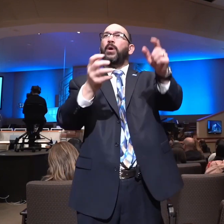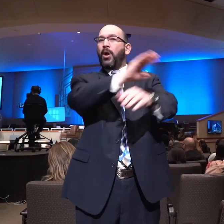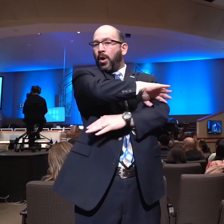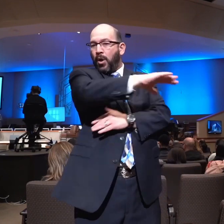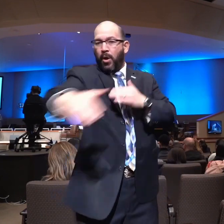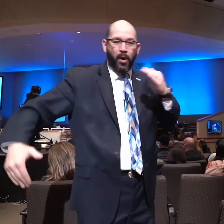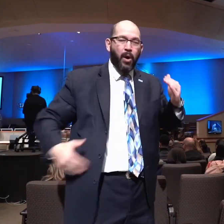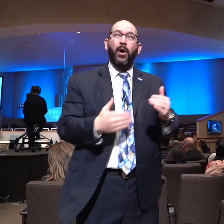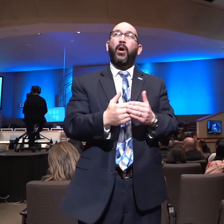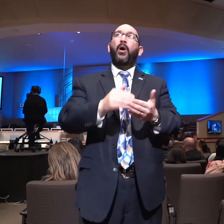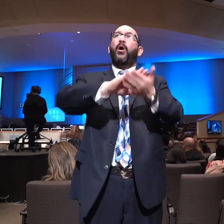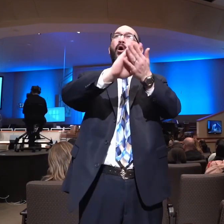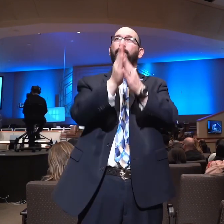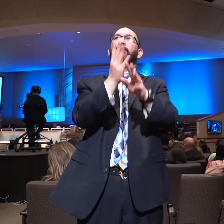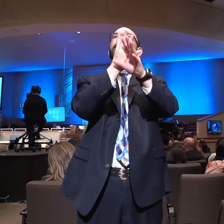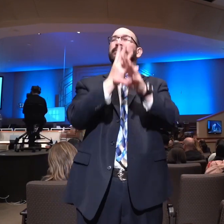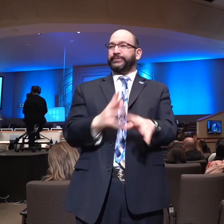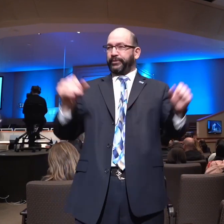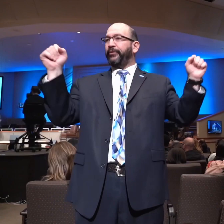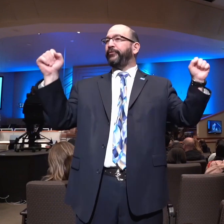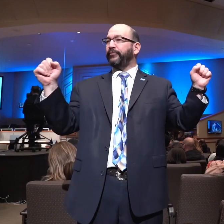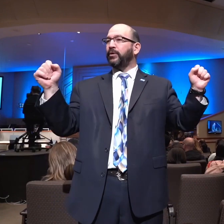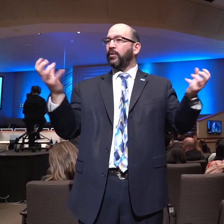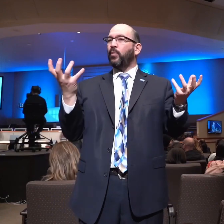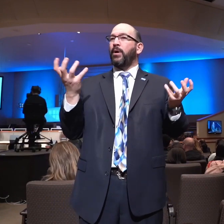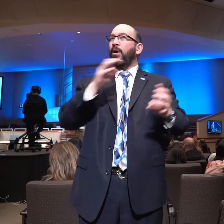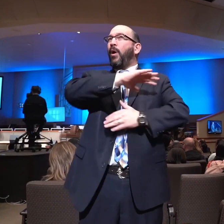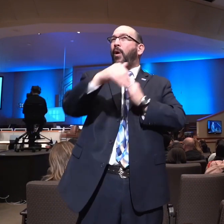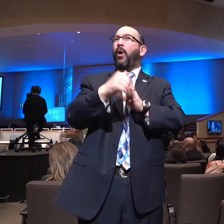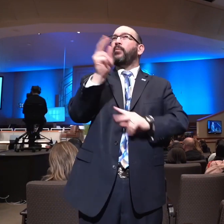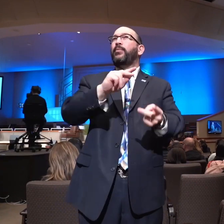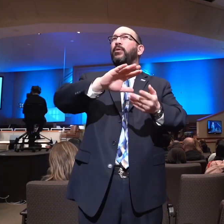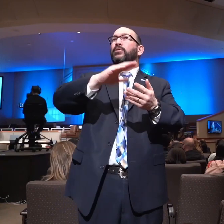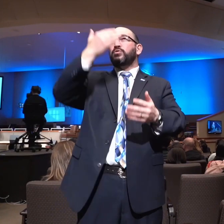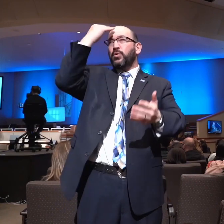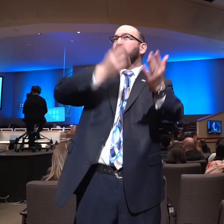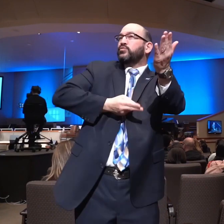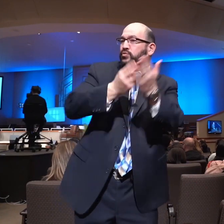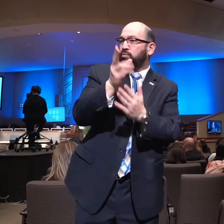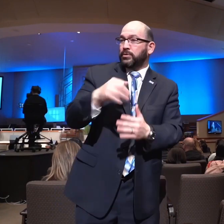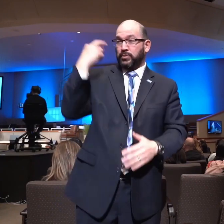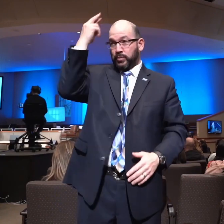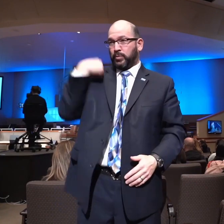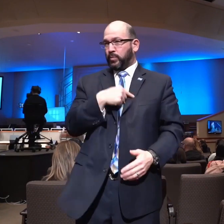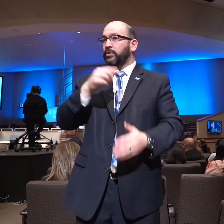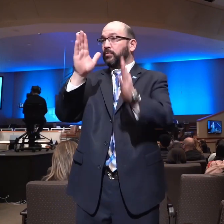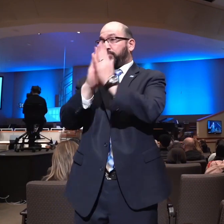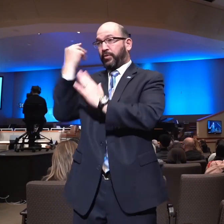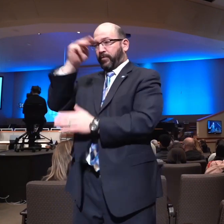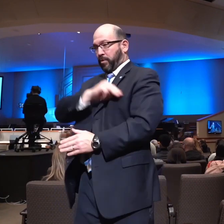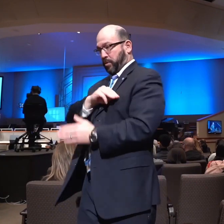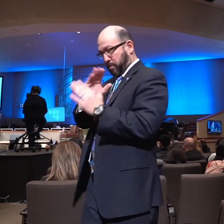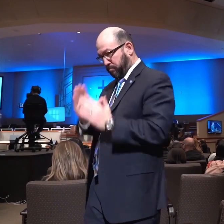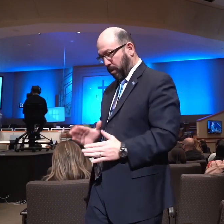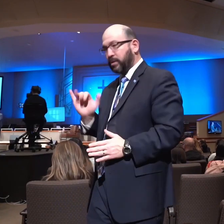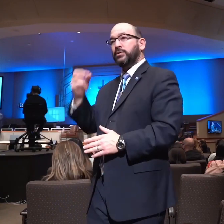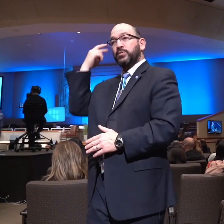that he will have all men to be saved and to come to the knowledge of the truth. That's why we pray for missionaries. That's why the college students have a missionary prayer band. Why?